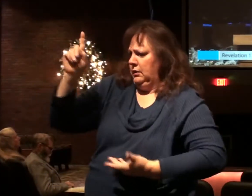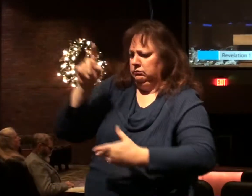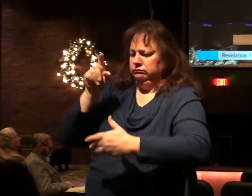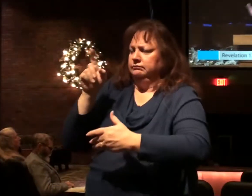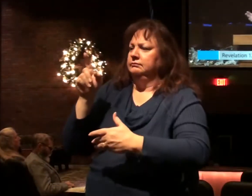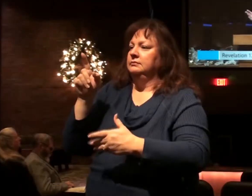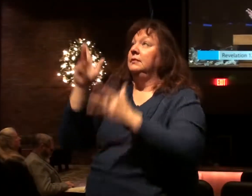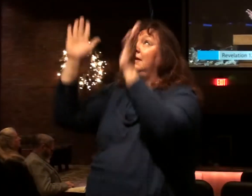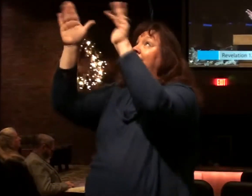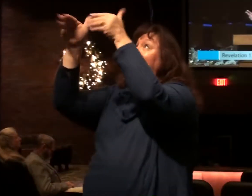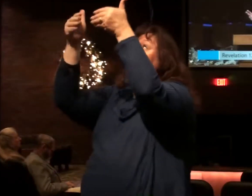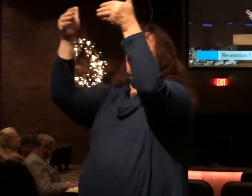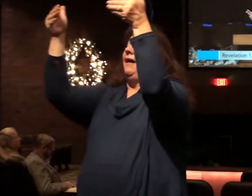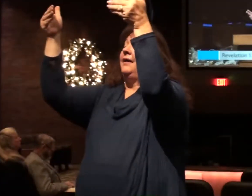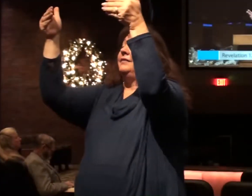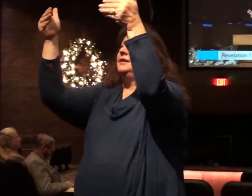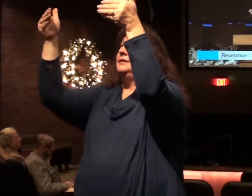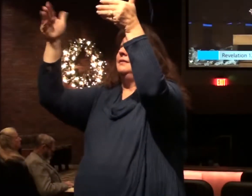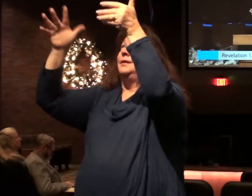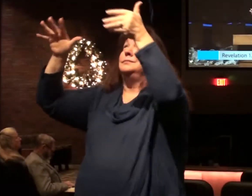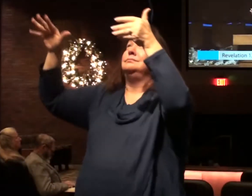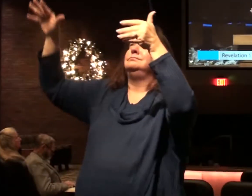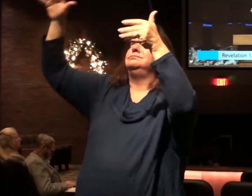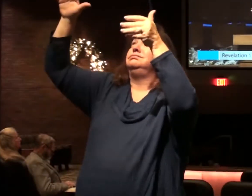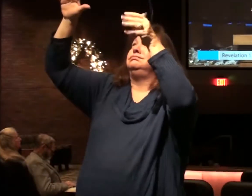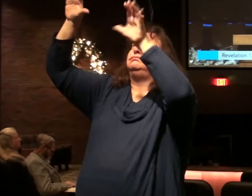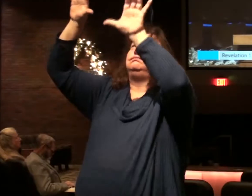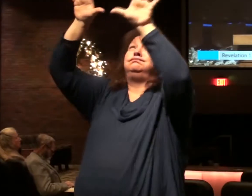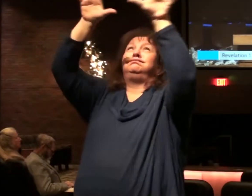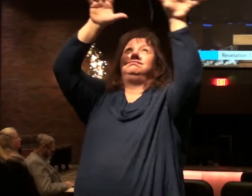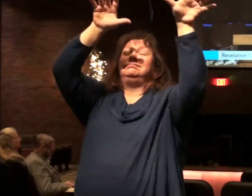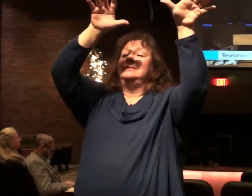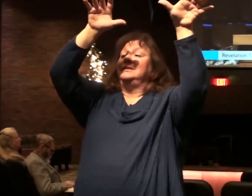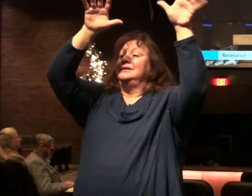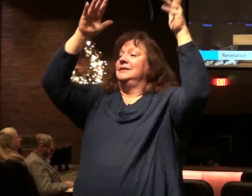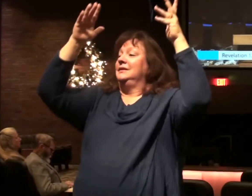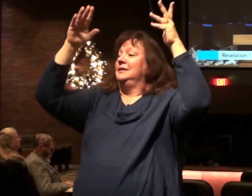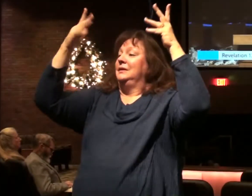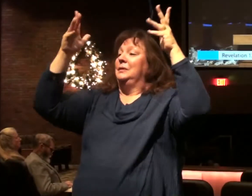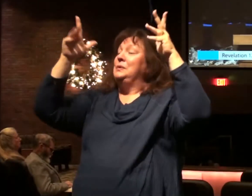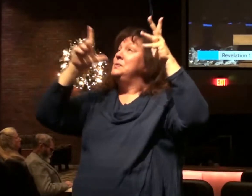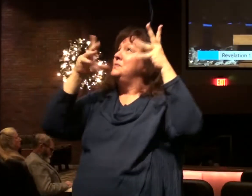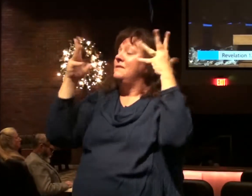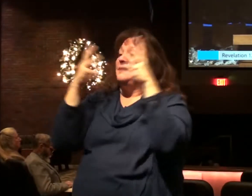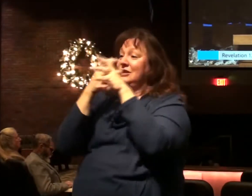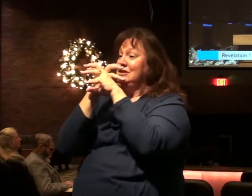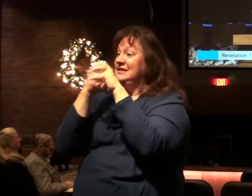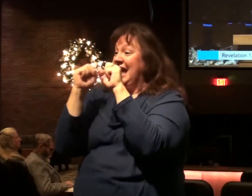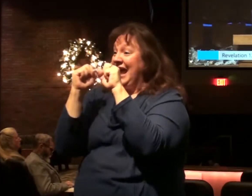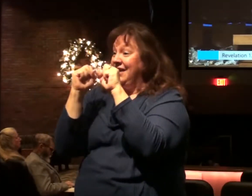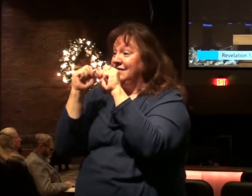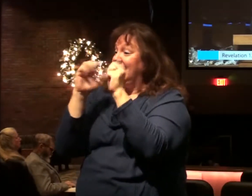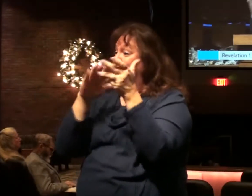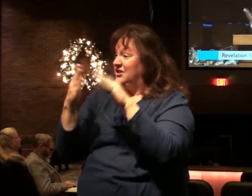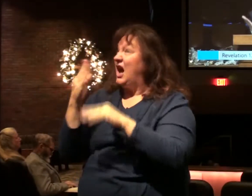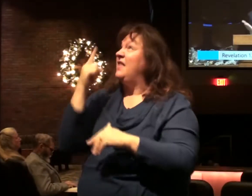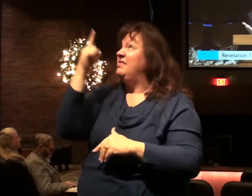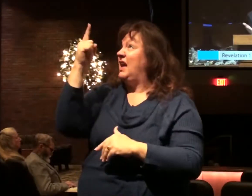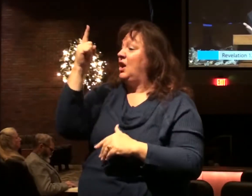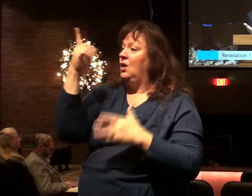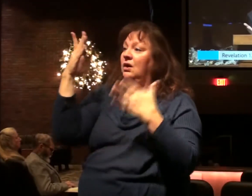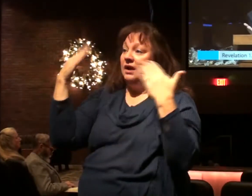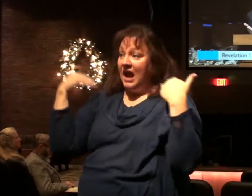Heaven, the host of heaven, those who have been redeemed are in heaven and the